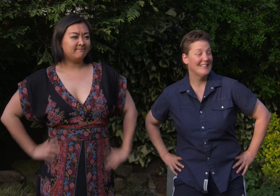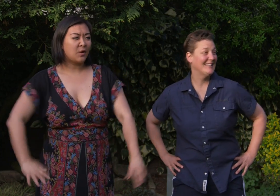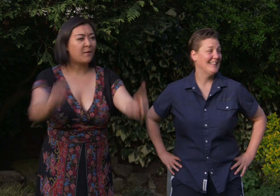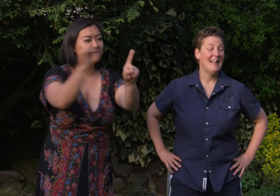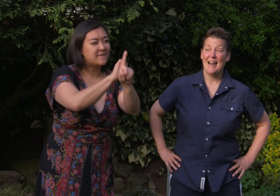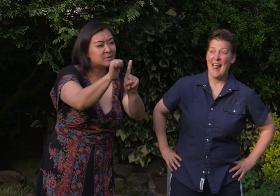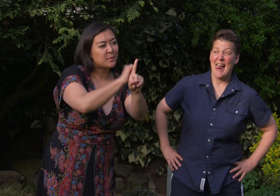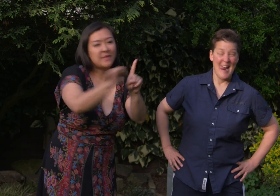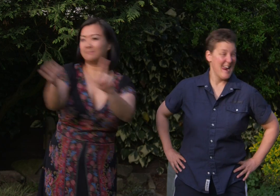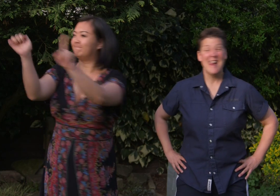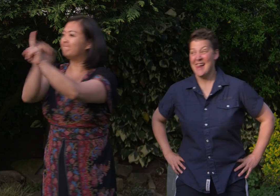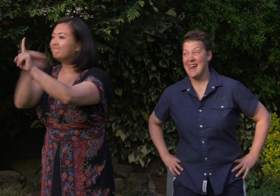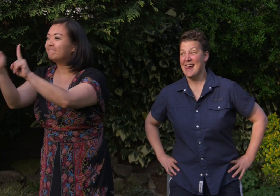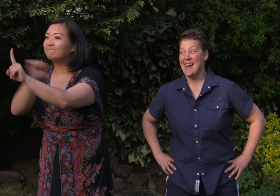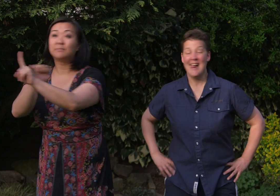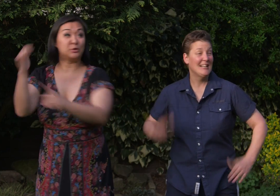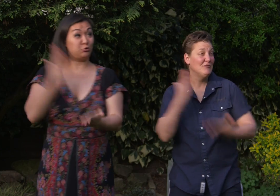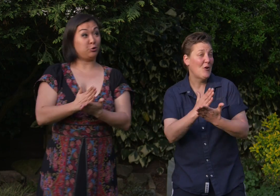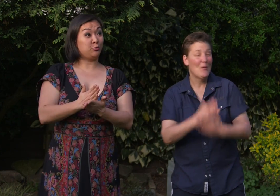The only fixer-upper fixer that can fix a fixer-upper is...